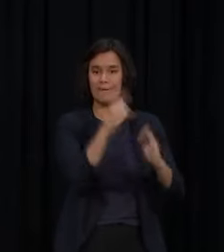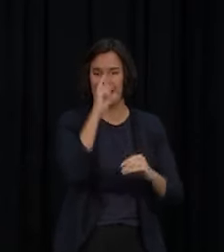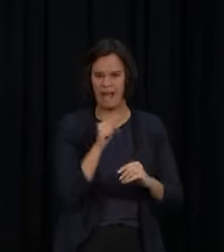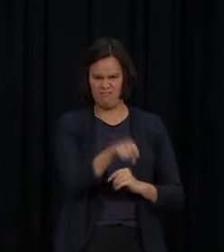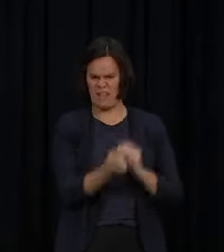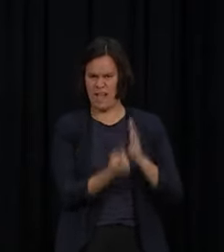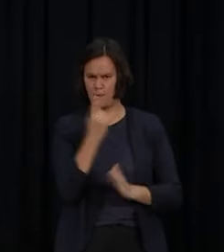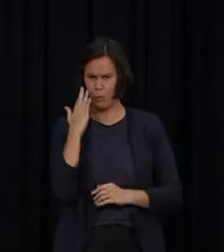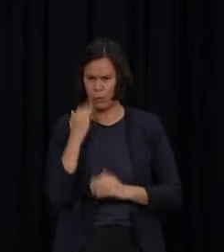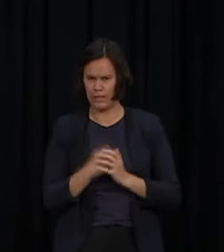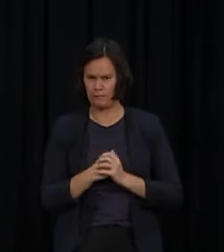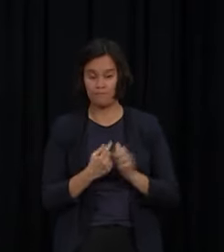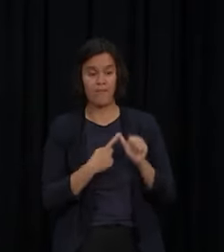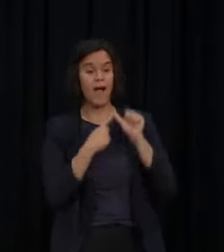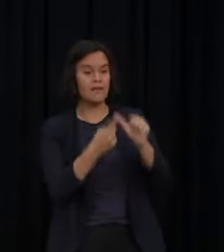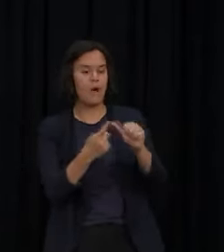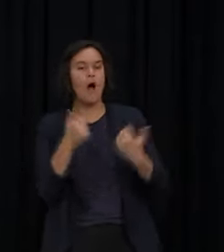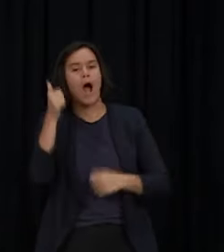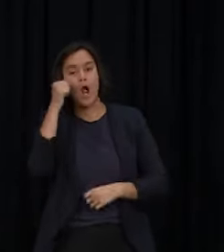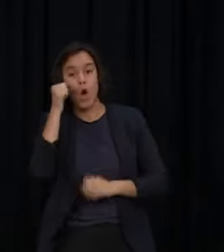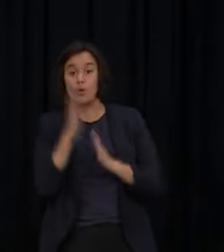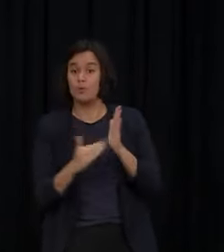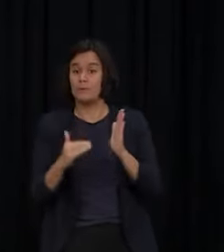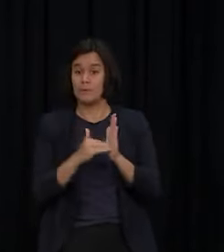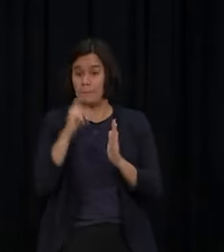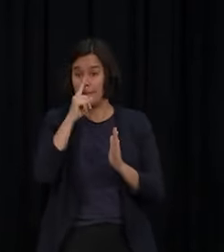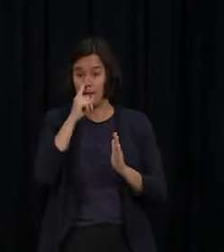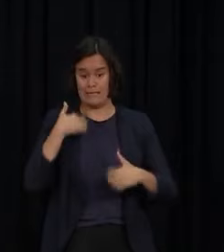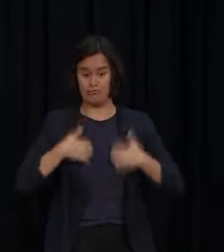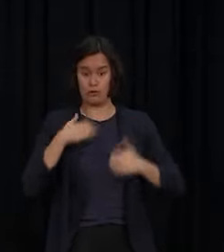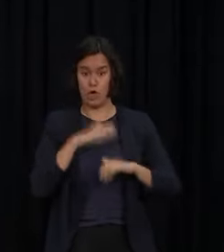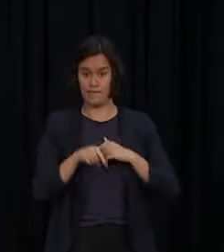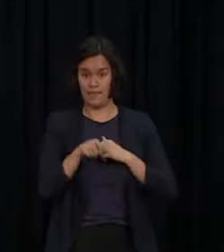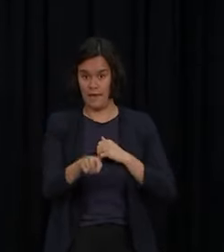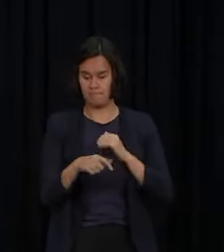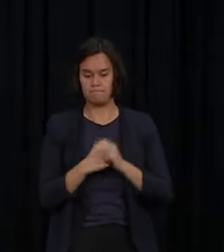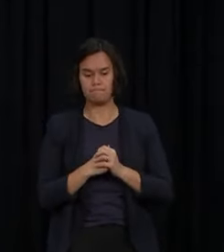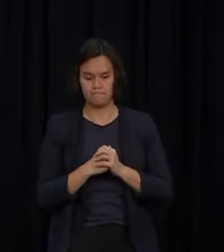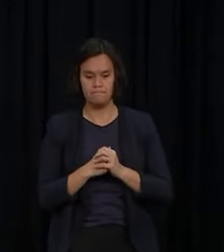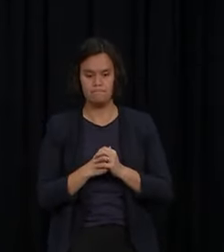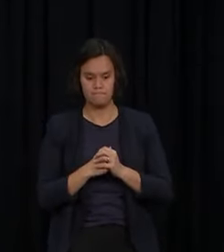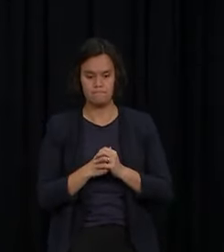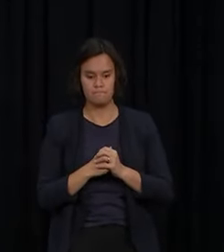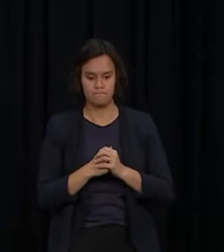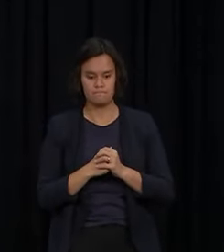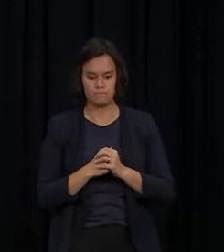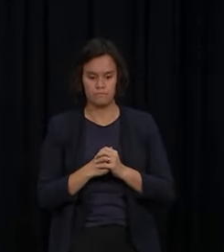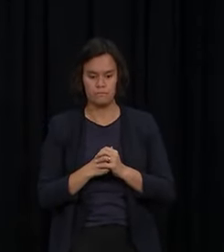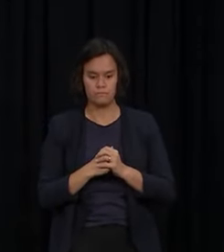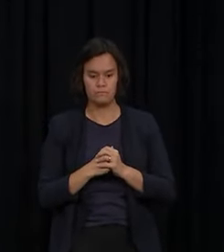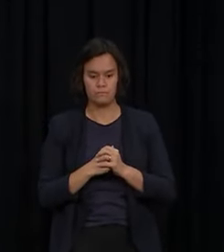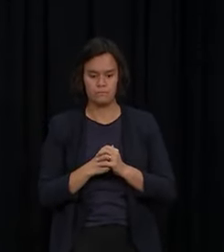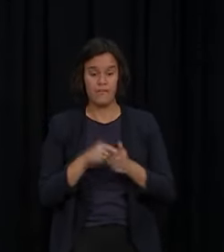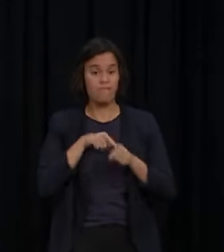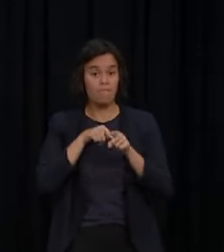because I know this will be of interest to New Zealanders, just a reminder of course you'll see that we have been narrowing based on the evidence